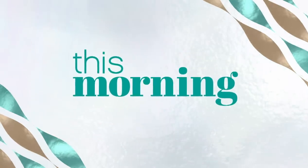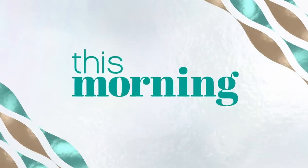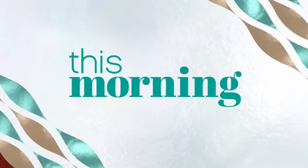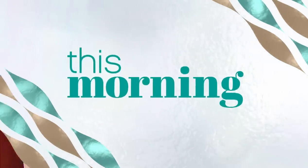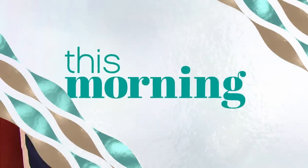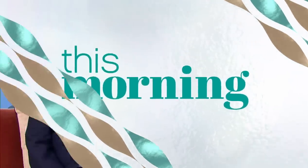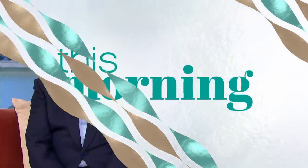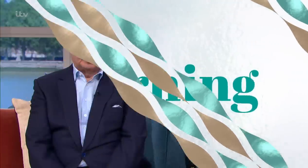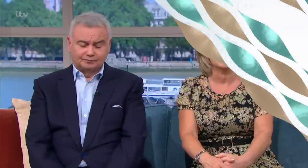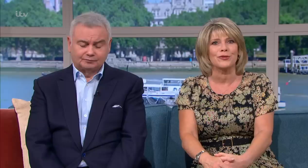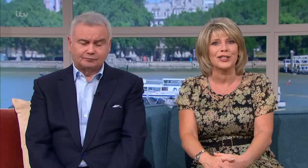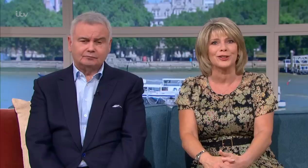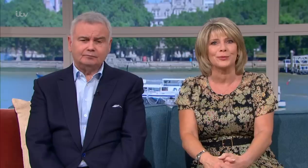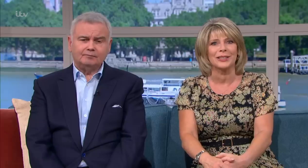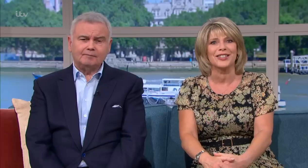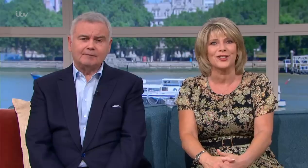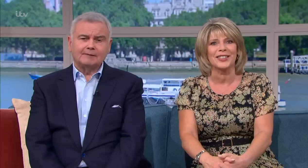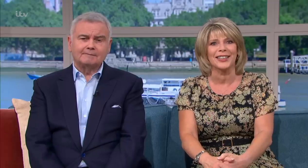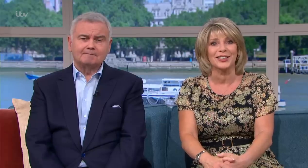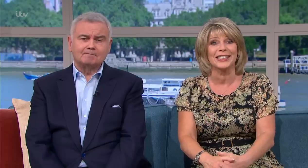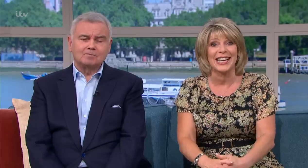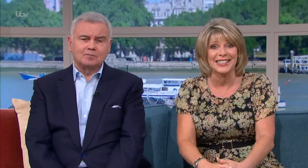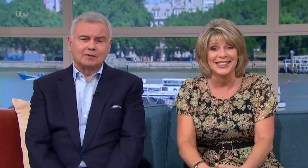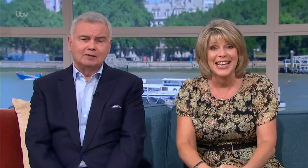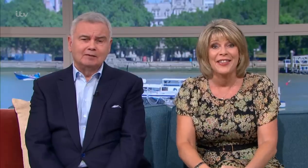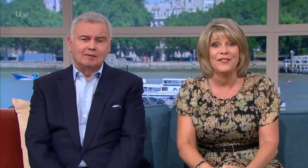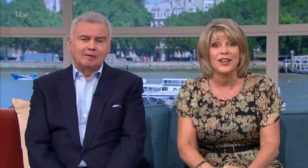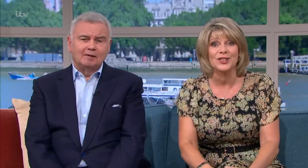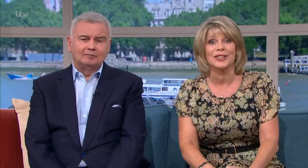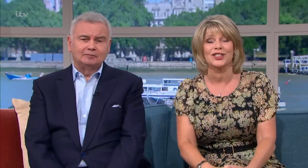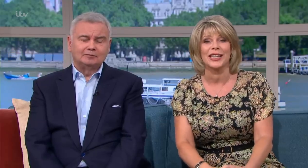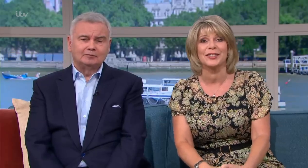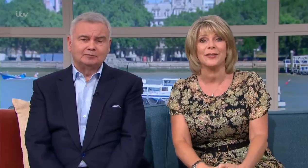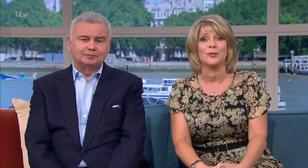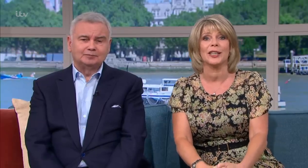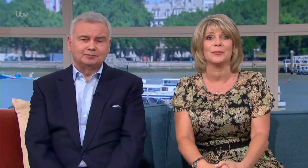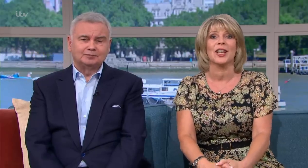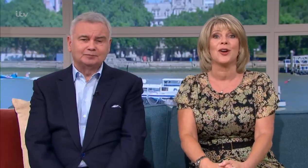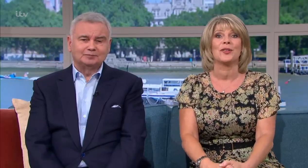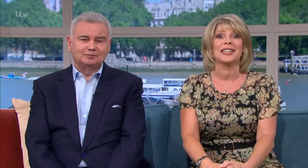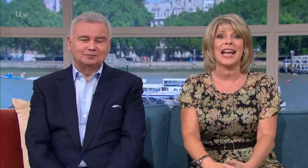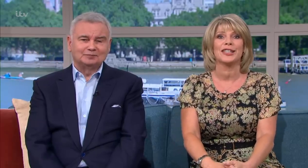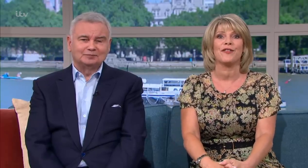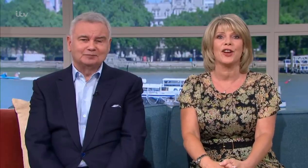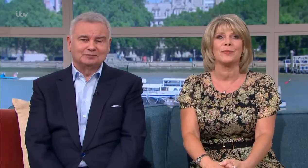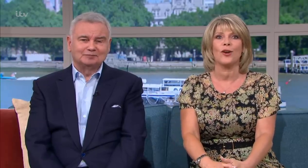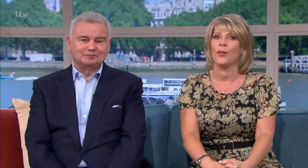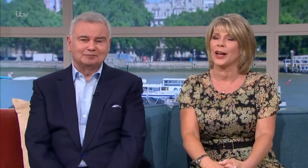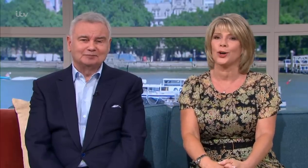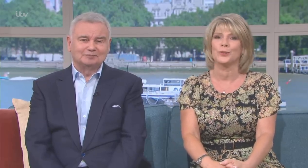They are inspirational Britain's Got Talent contestants. Their first audition left David Walliams with his hand firmly on that golden